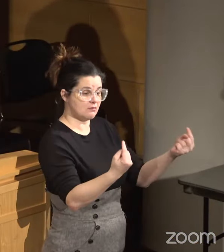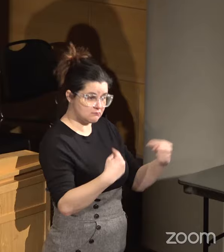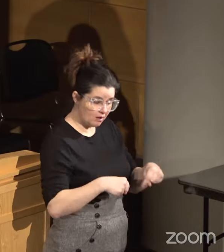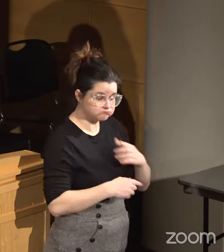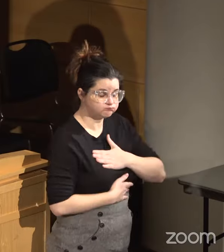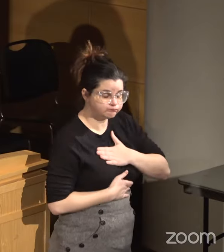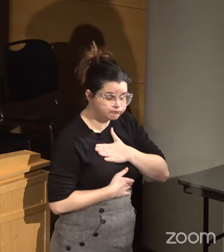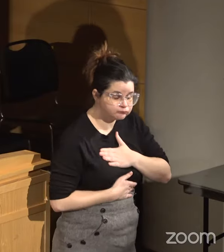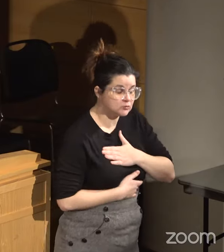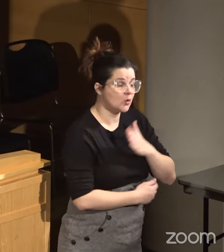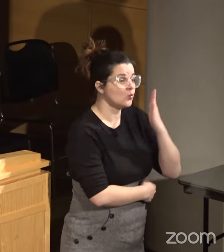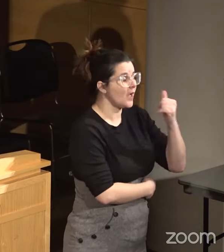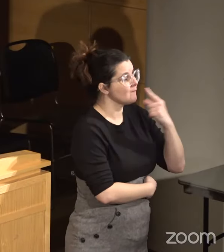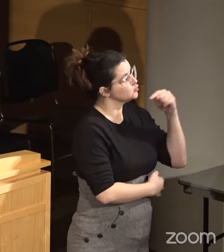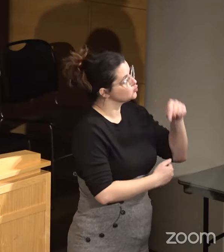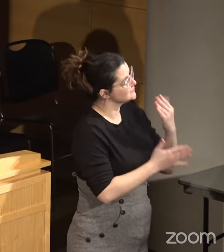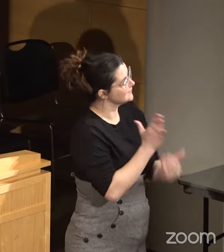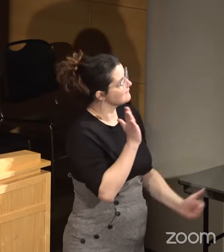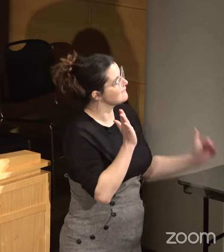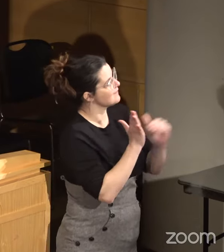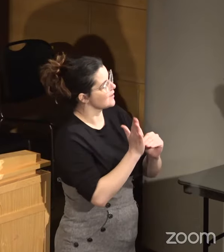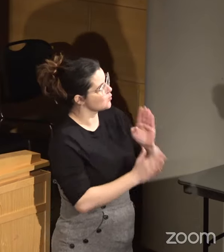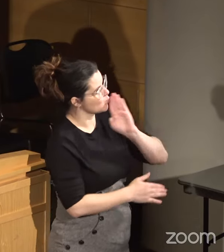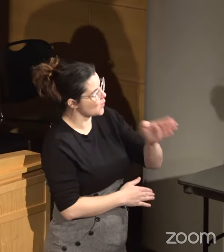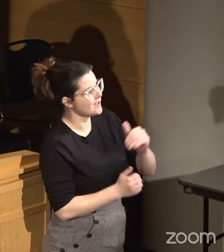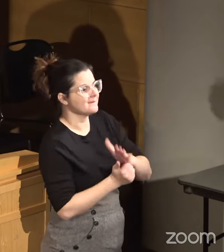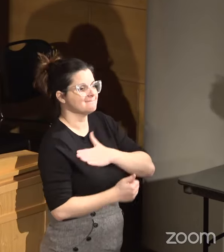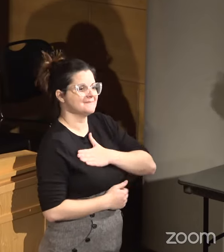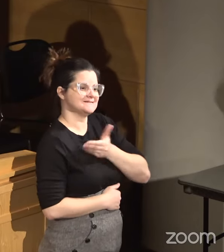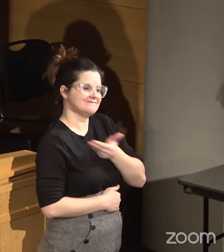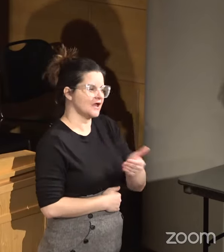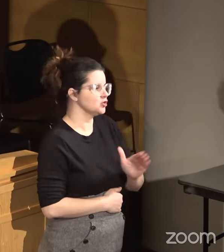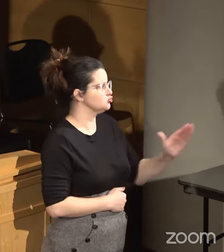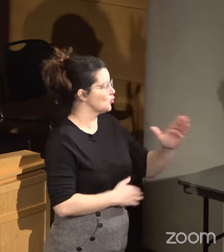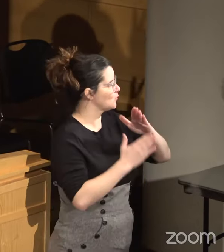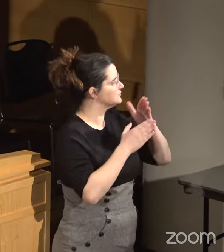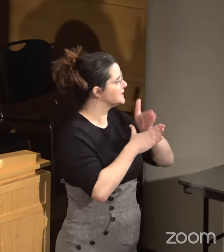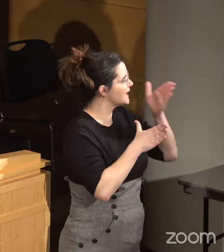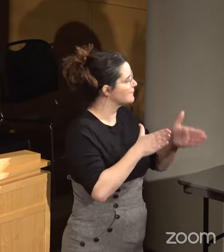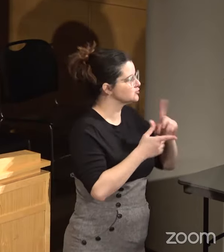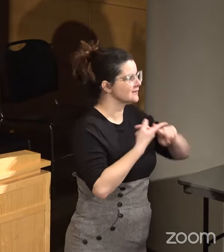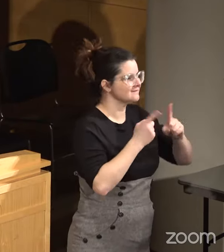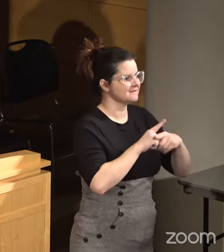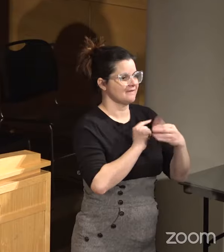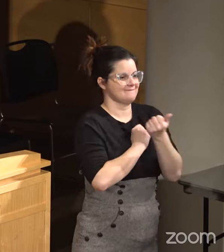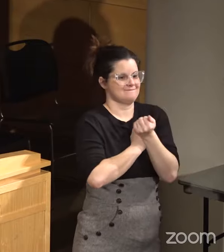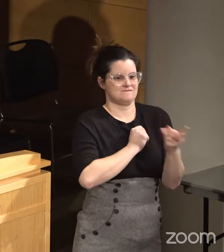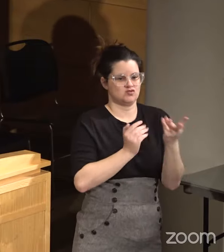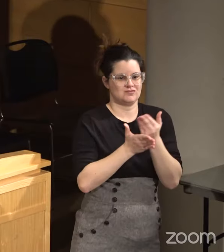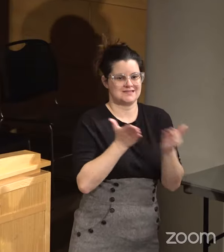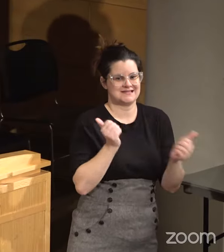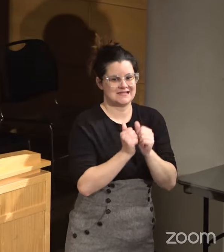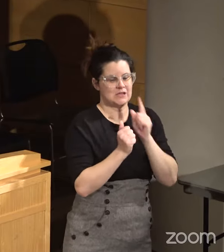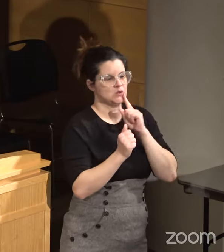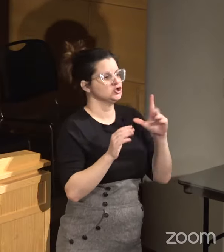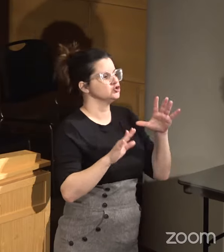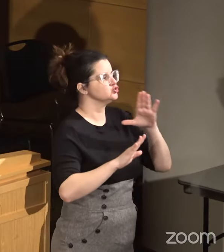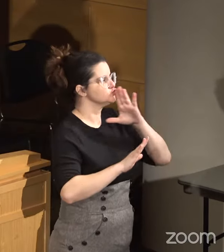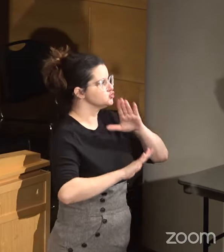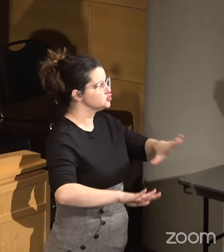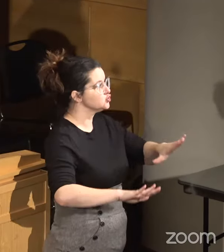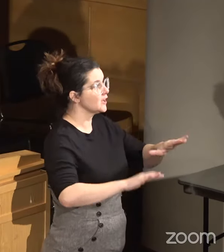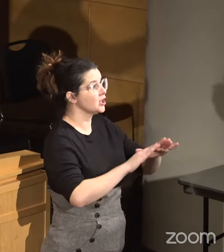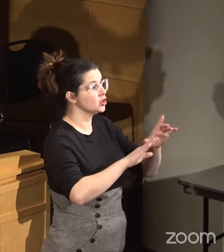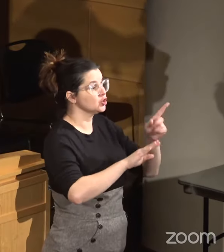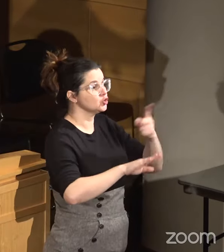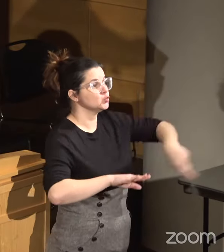because we will do this again. And please invite your neighbors and friends. A couple of things I want to just get you. If you